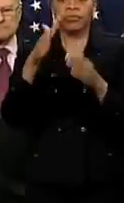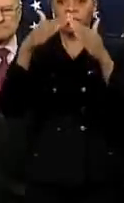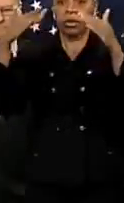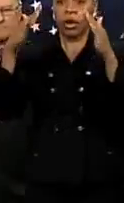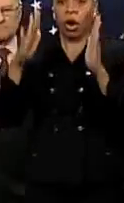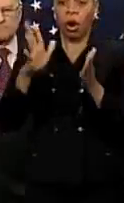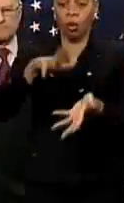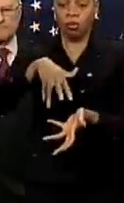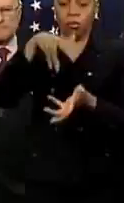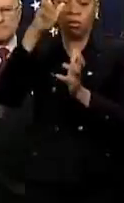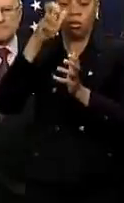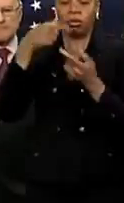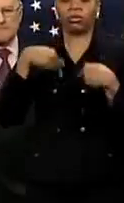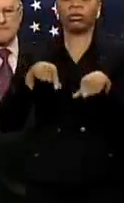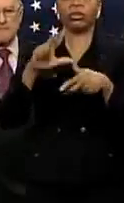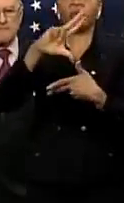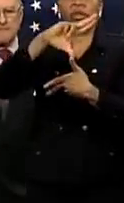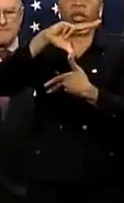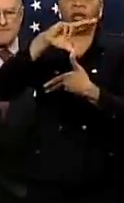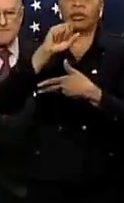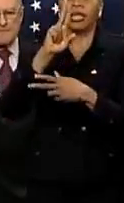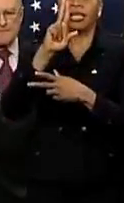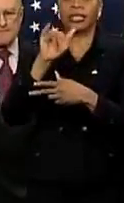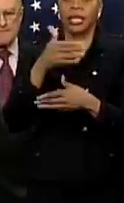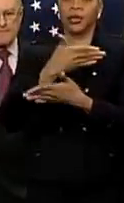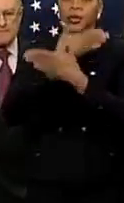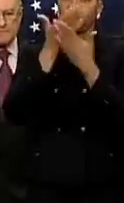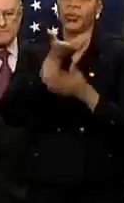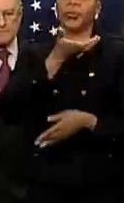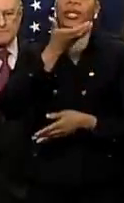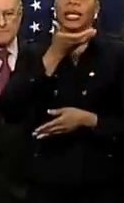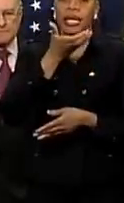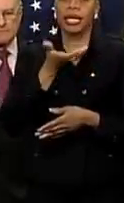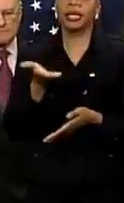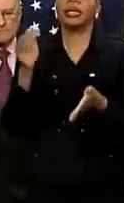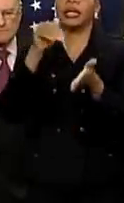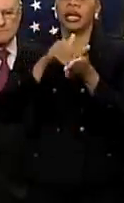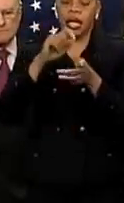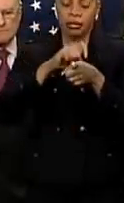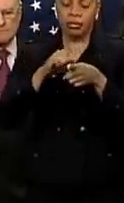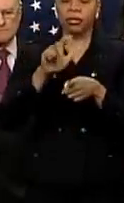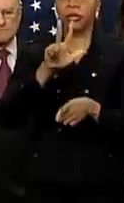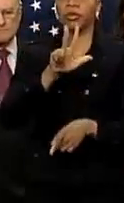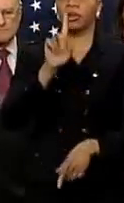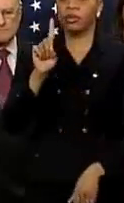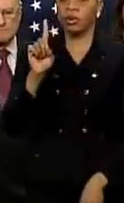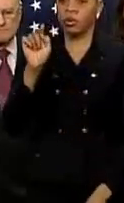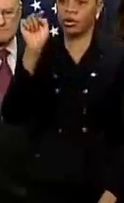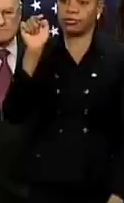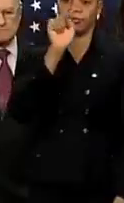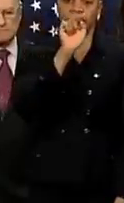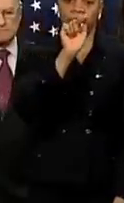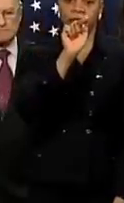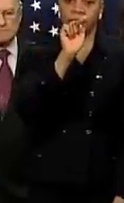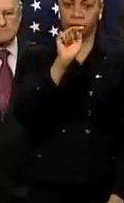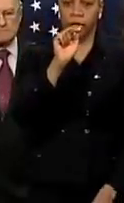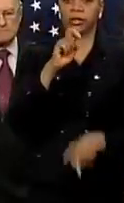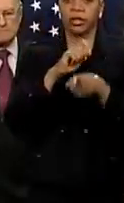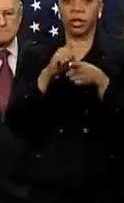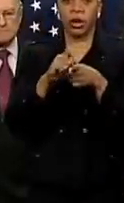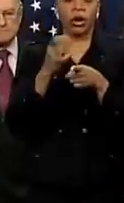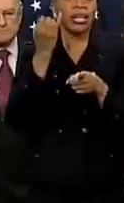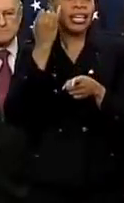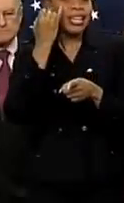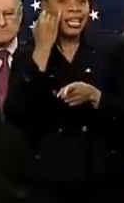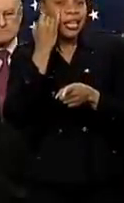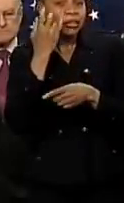Sandy and still without heat, call 311, and we'll be sure to find your shelter. And certainly if you are someone you see has symptoms